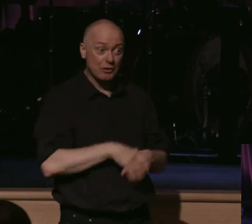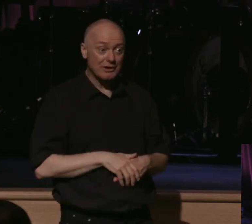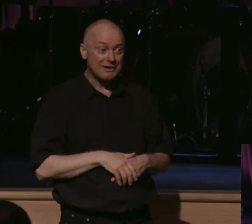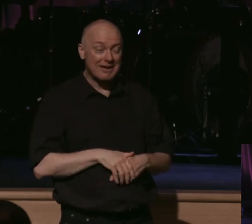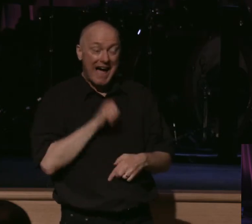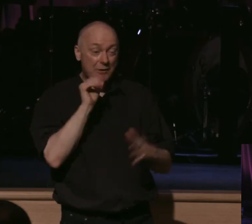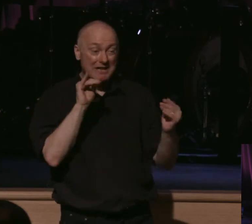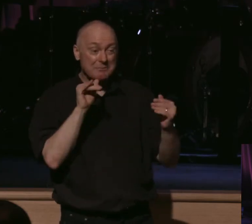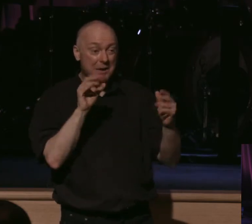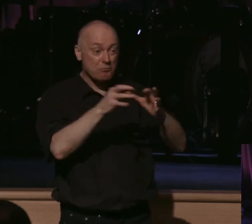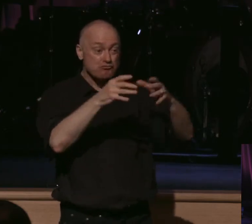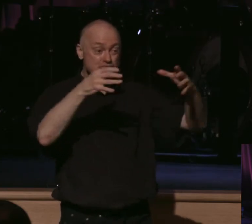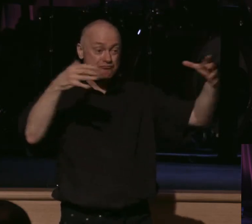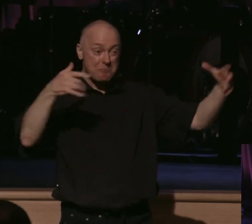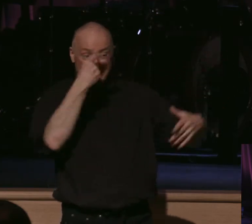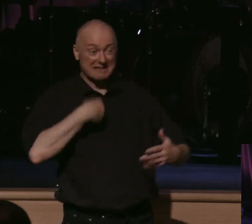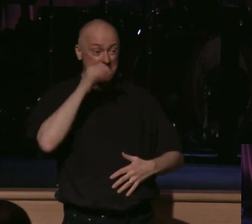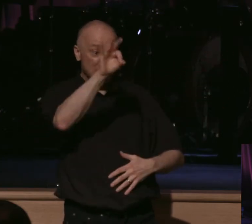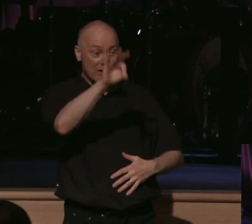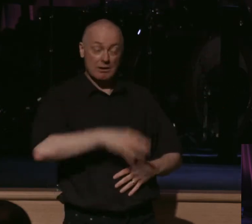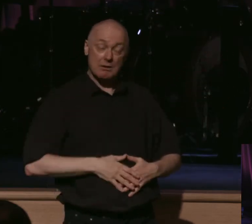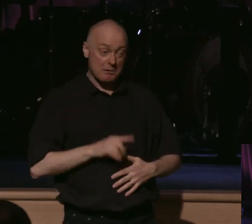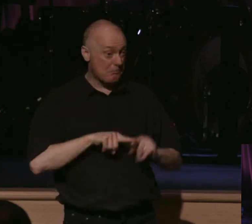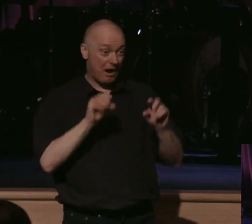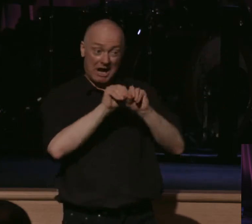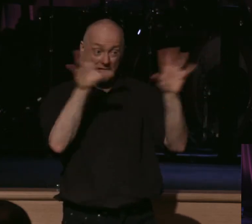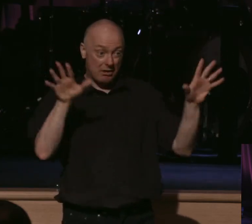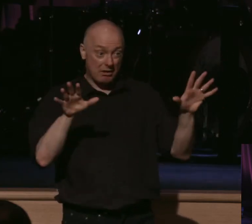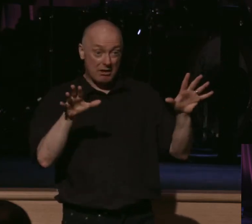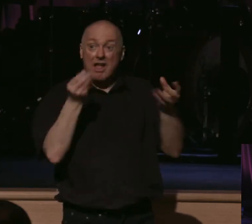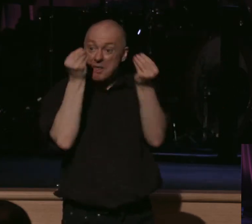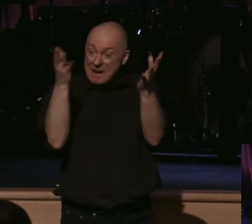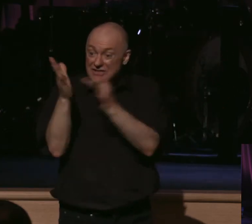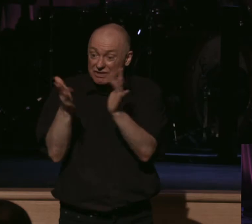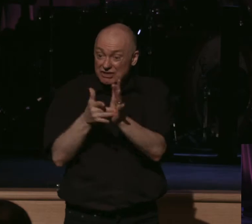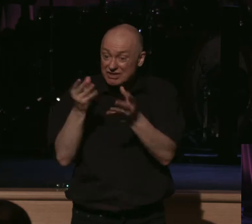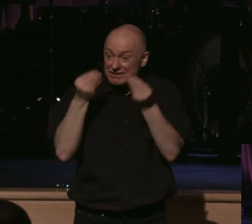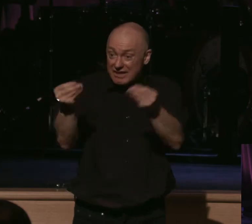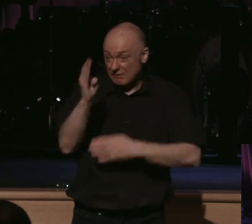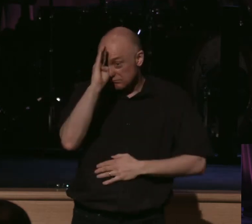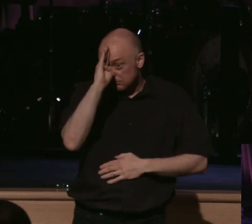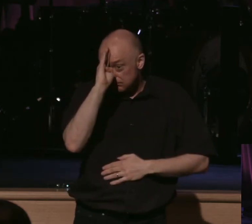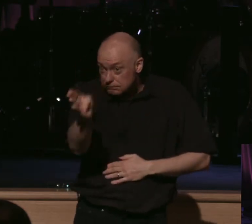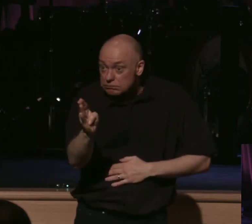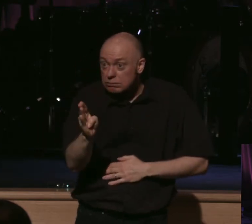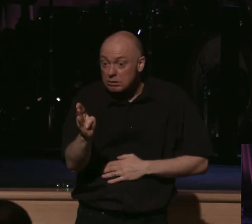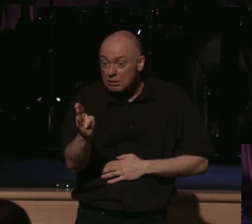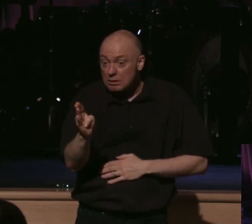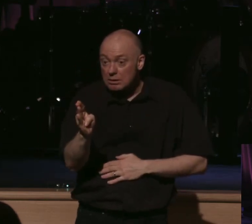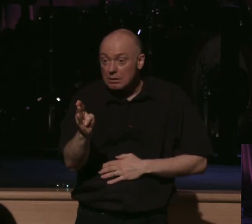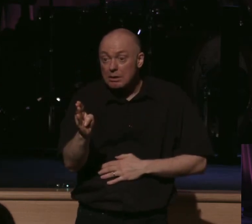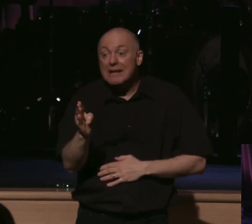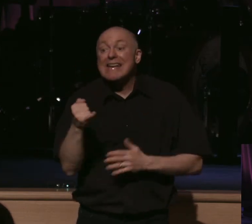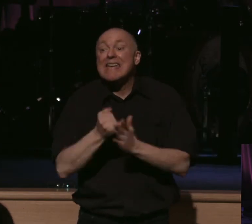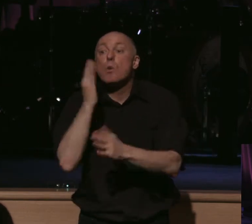to grow this church. But let's be very clear. The message that Jesus gave in this passage would strengthen his church.